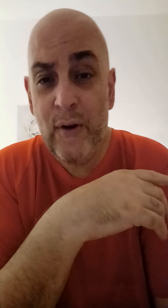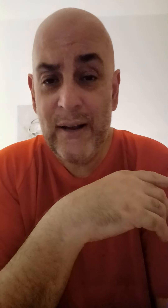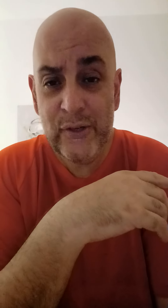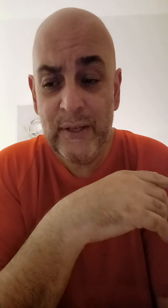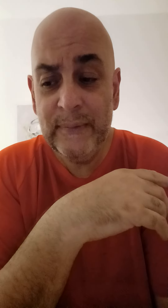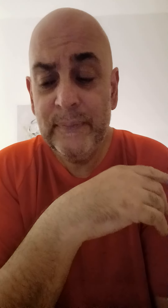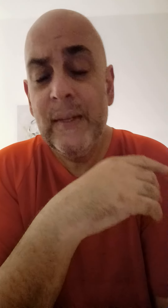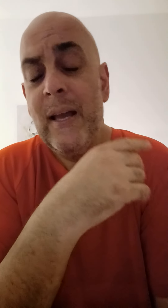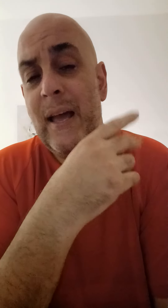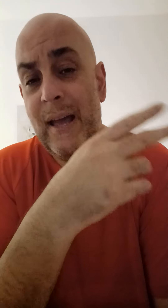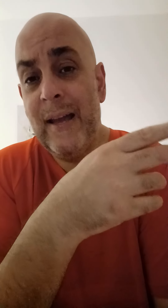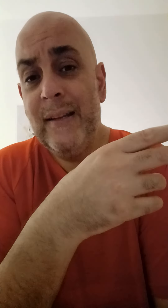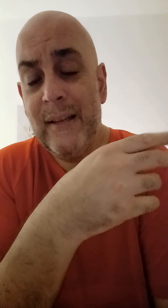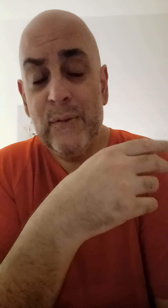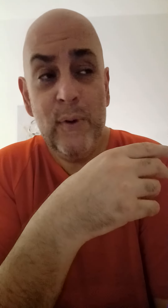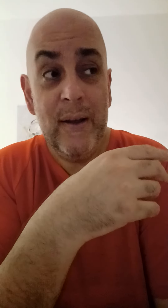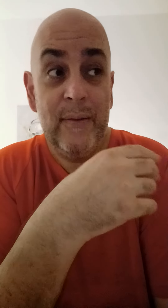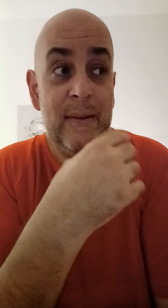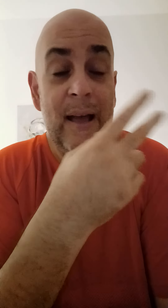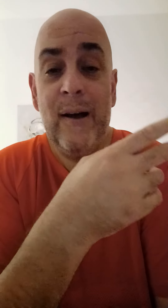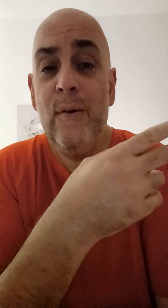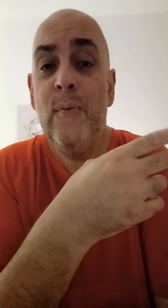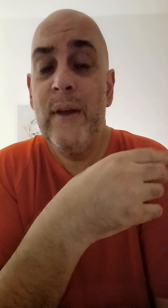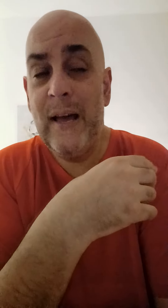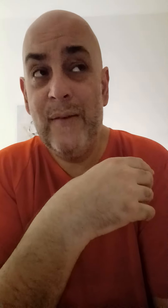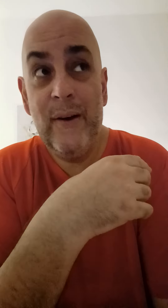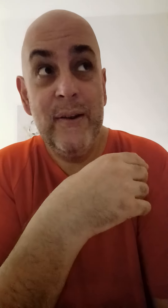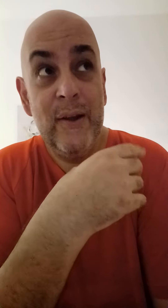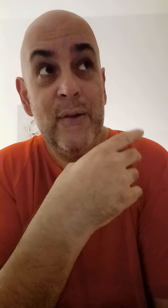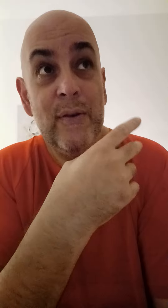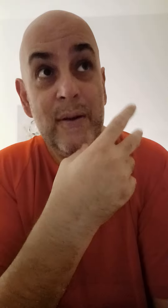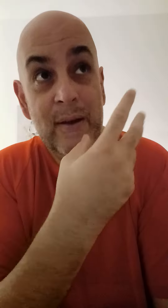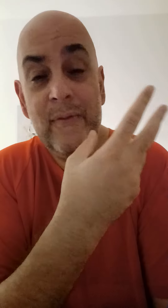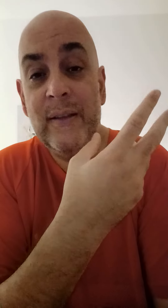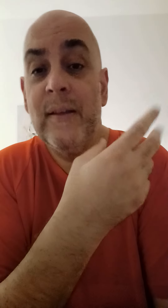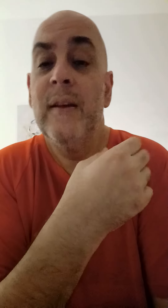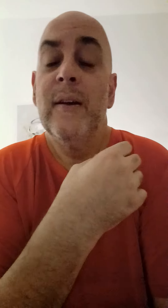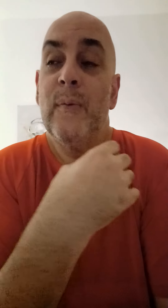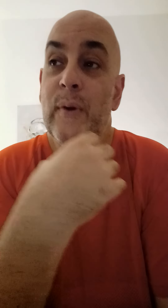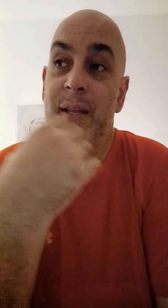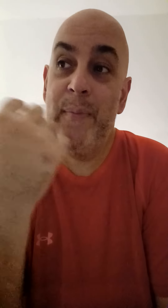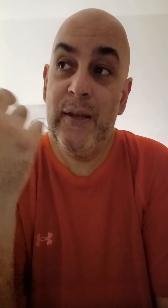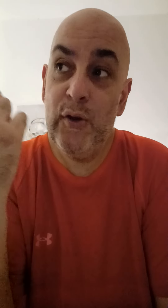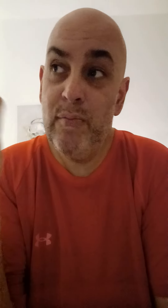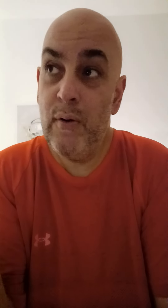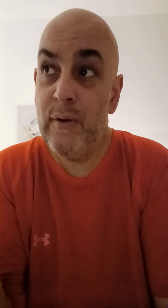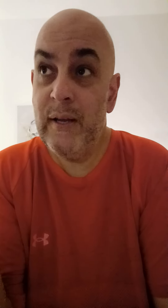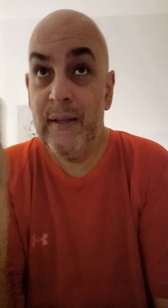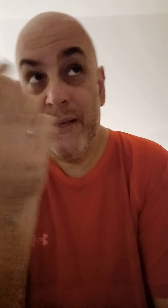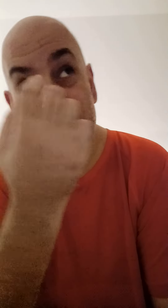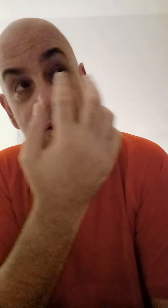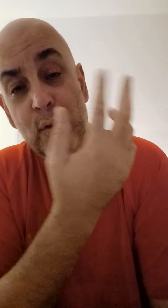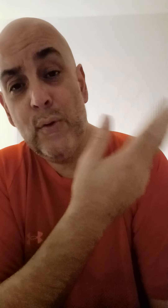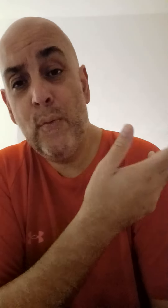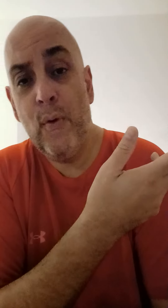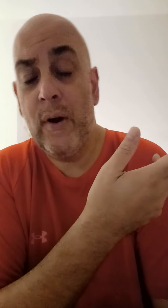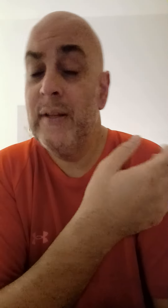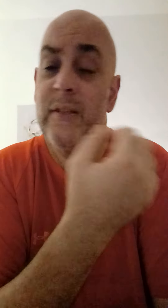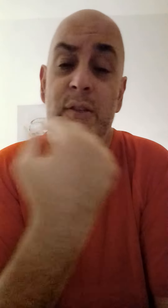crashing. And guess what? Now we have another event. When they make you broke, they take you to war. This is